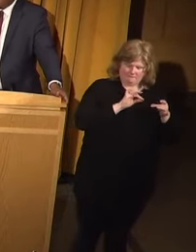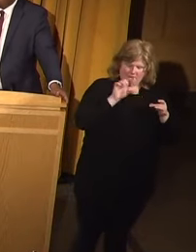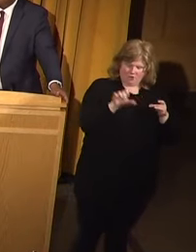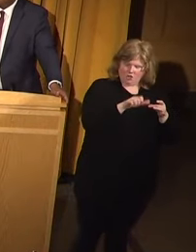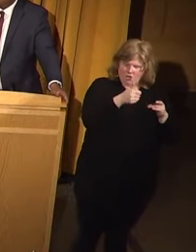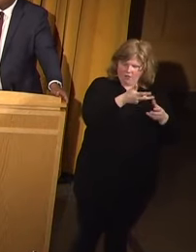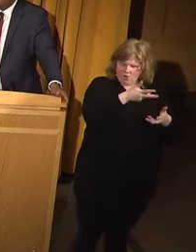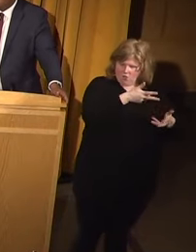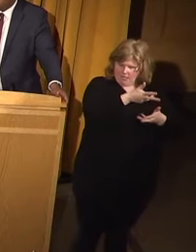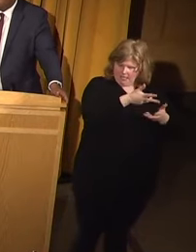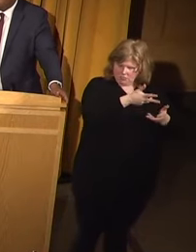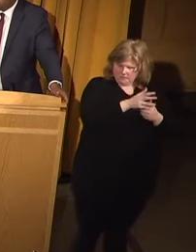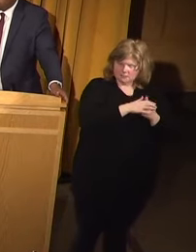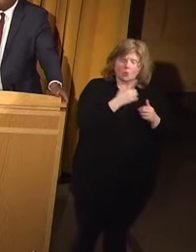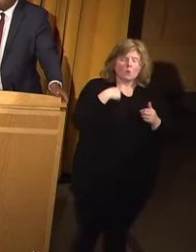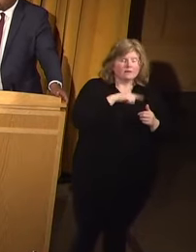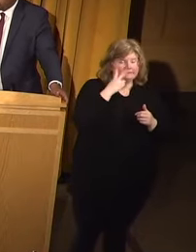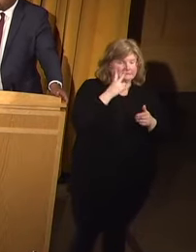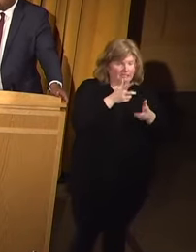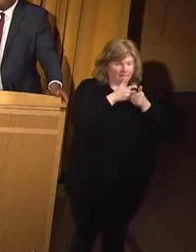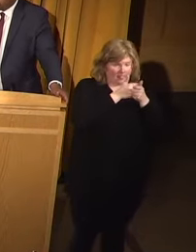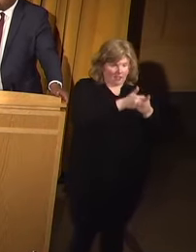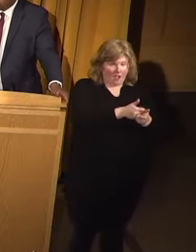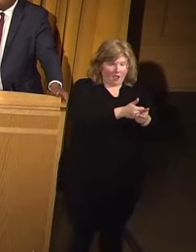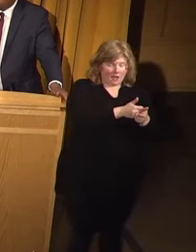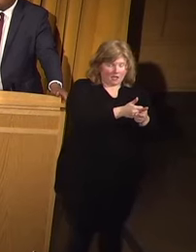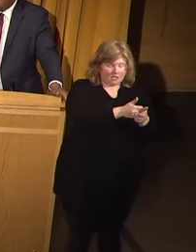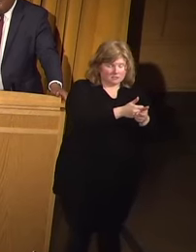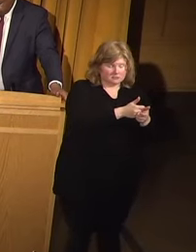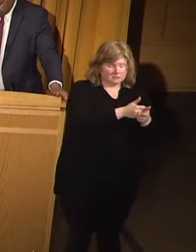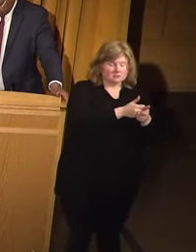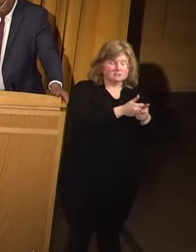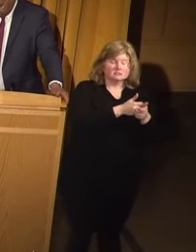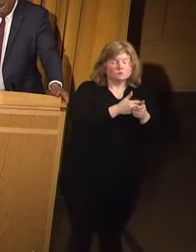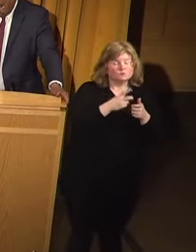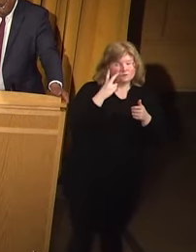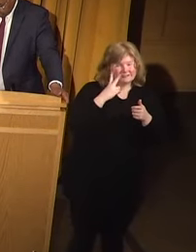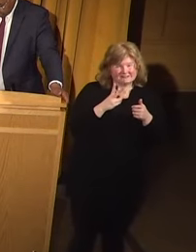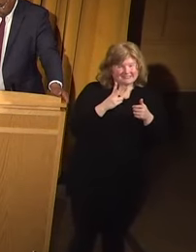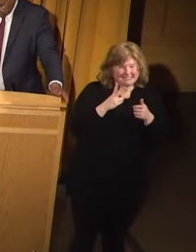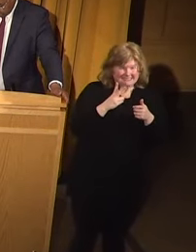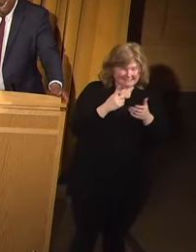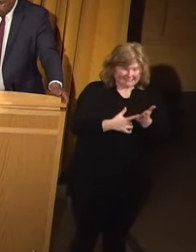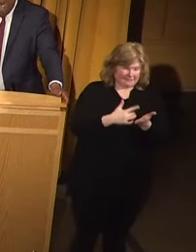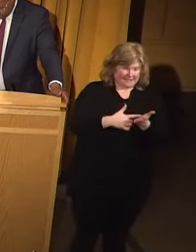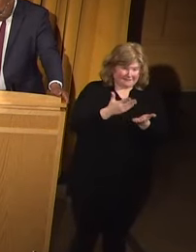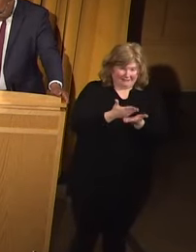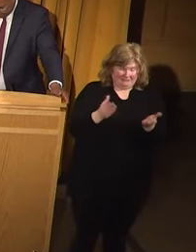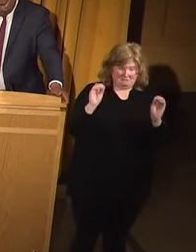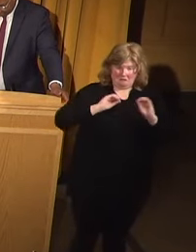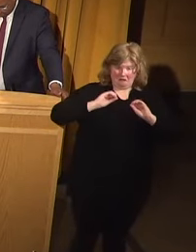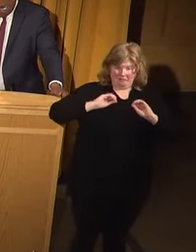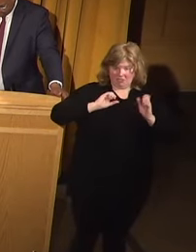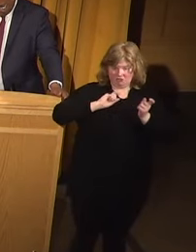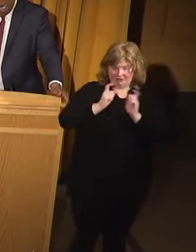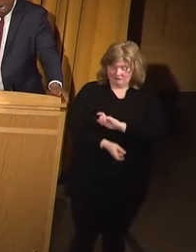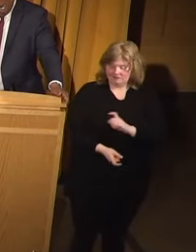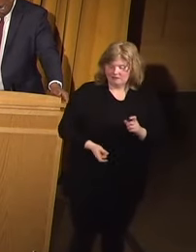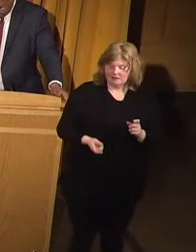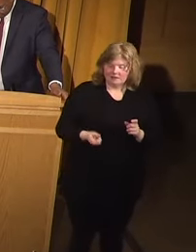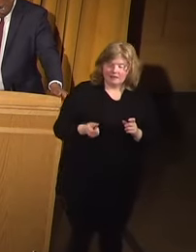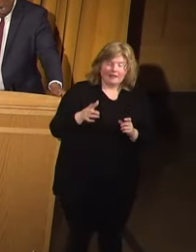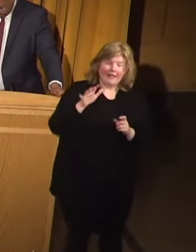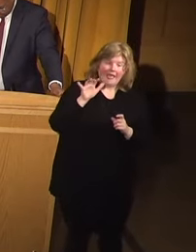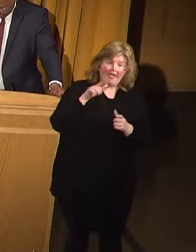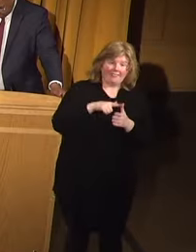that we're in. We've seen compliance, and we've seen still that things don't change, right? And then it becomes